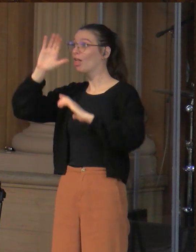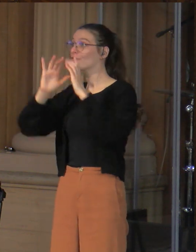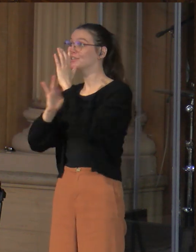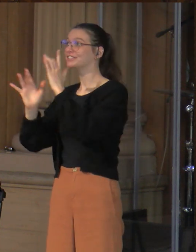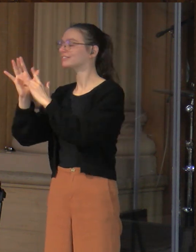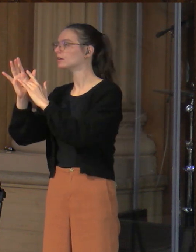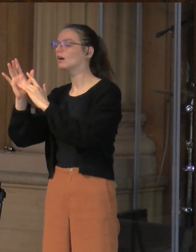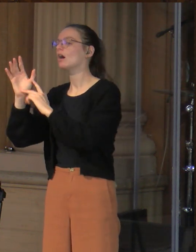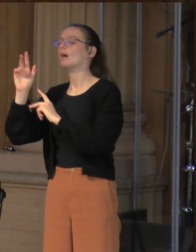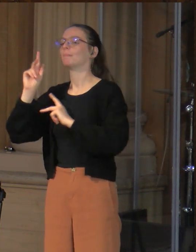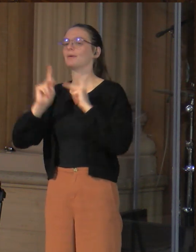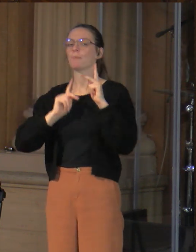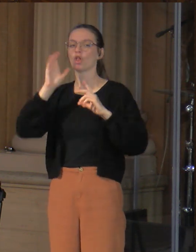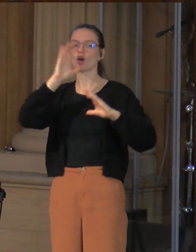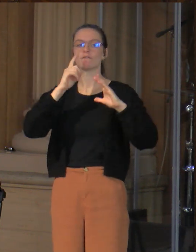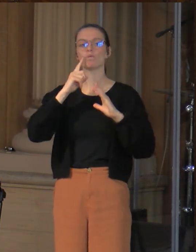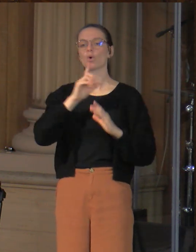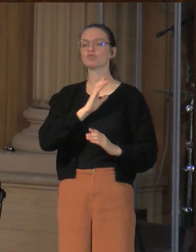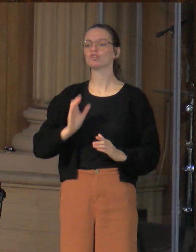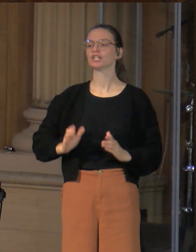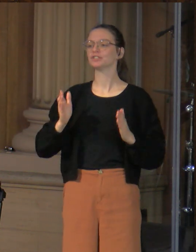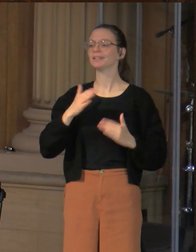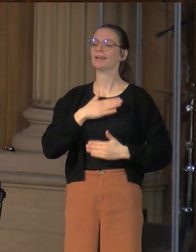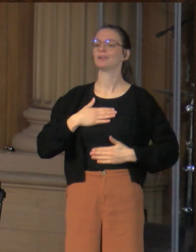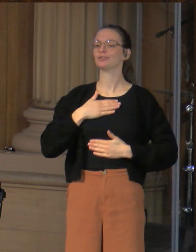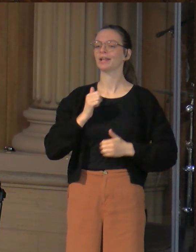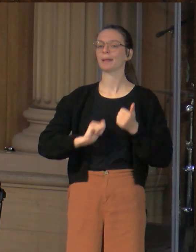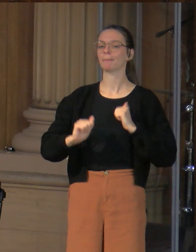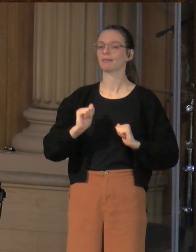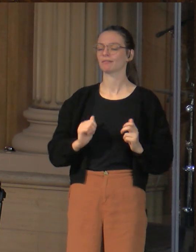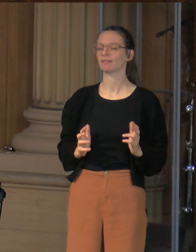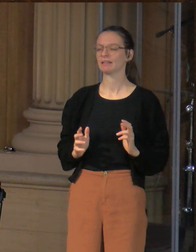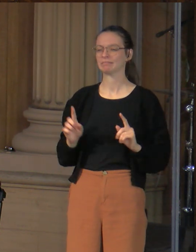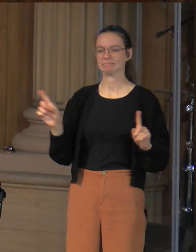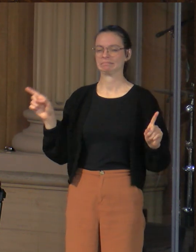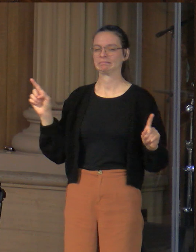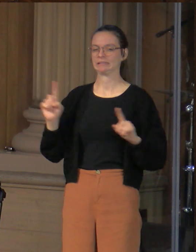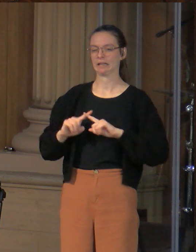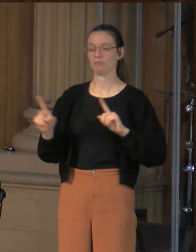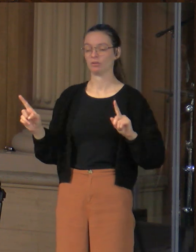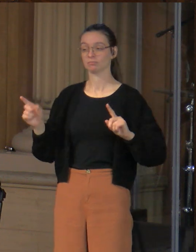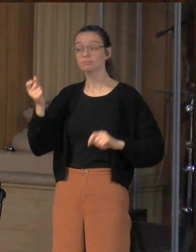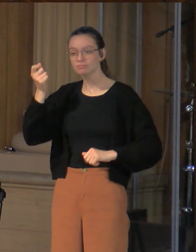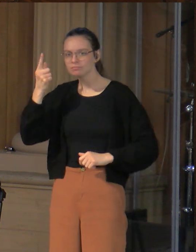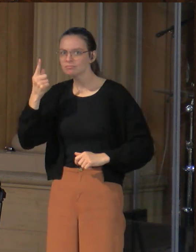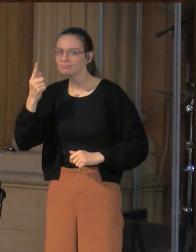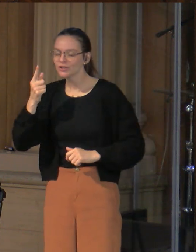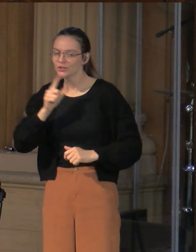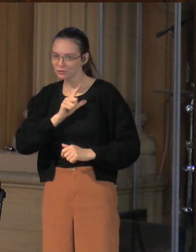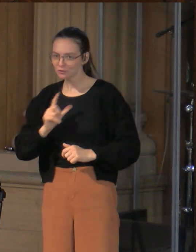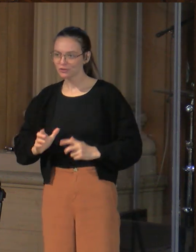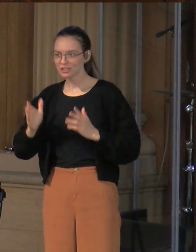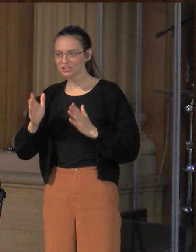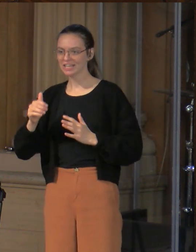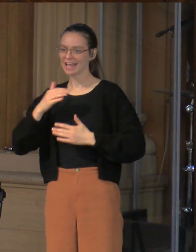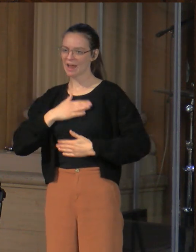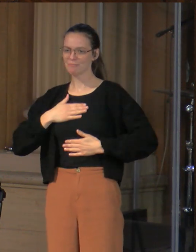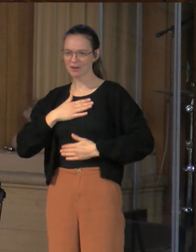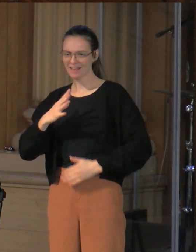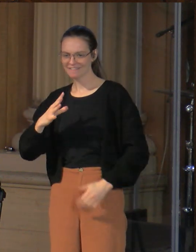opposed to that personal devotion to Christ. And now I'm all for Christians making good Christian entertainment, making good art. I